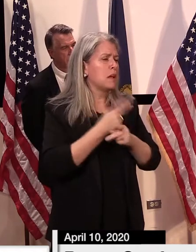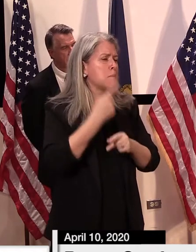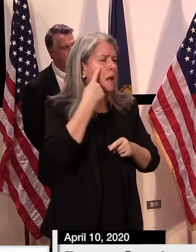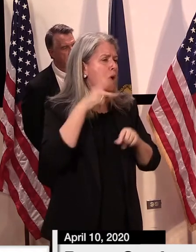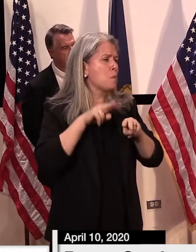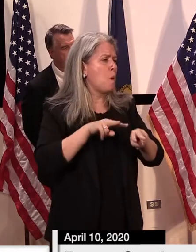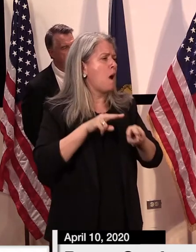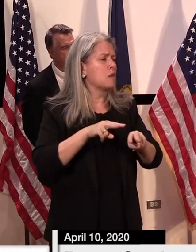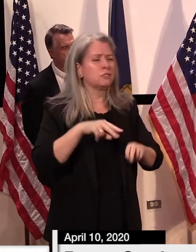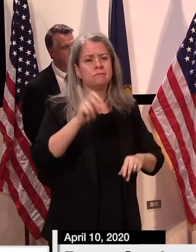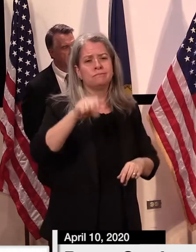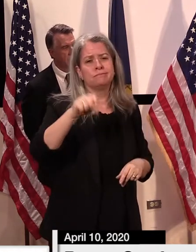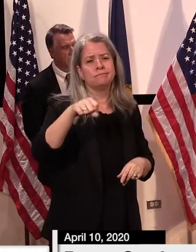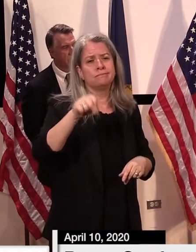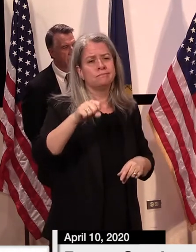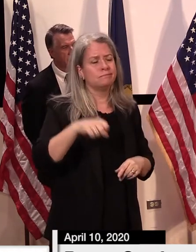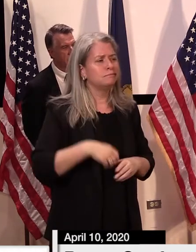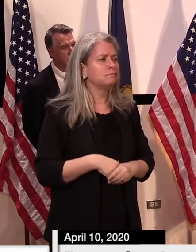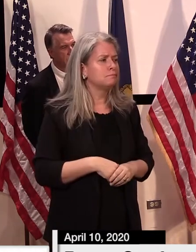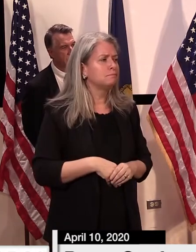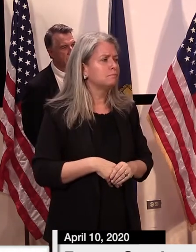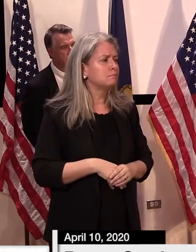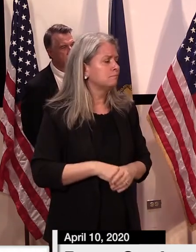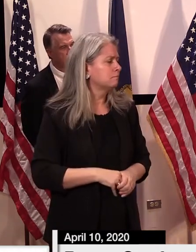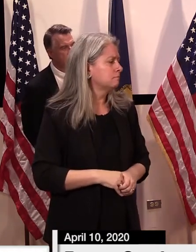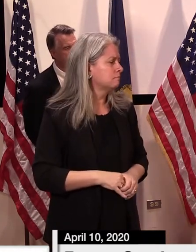keep a close eye on in the future going forward.